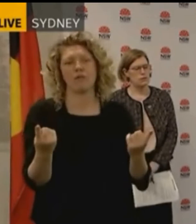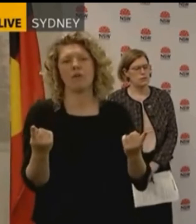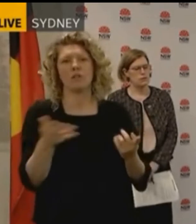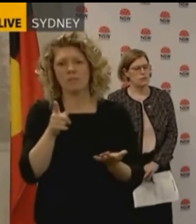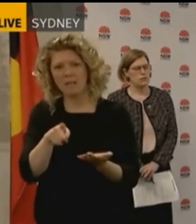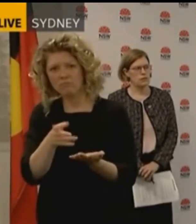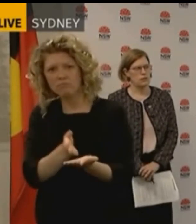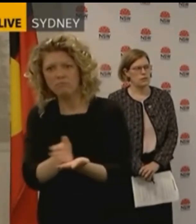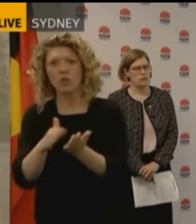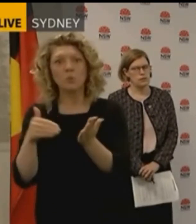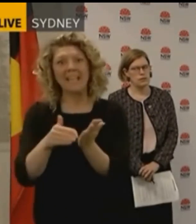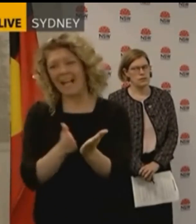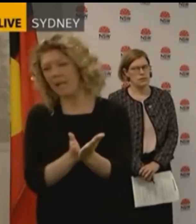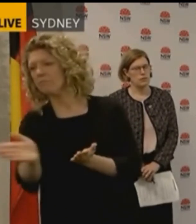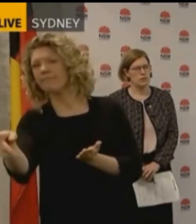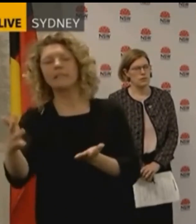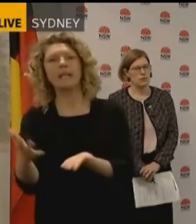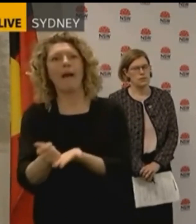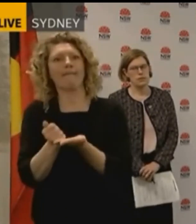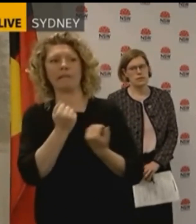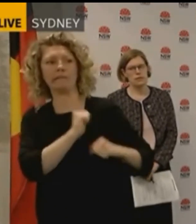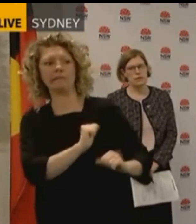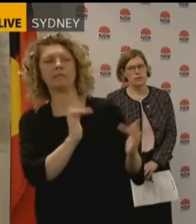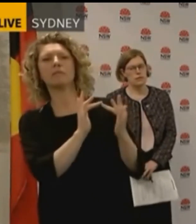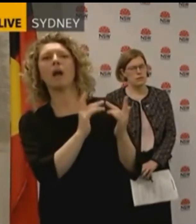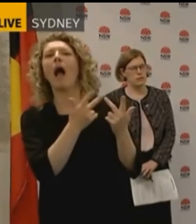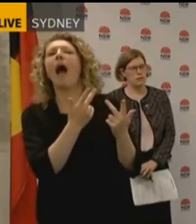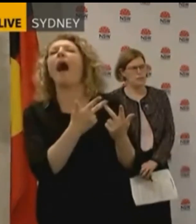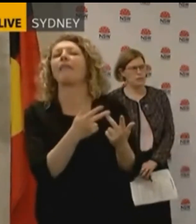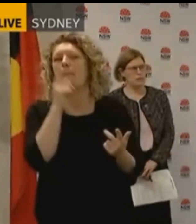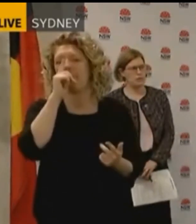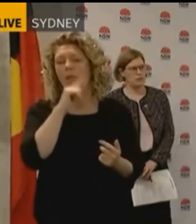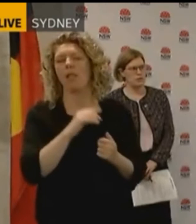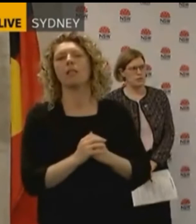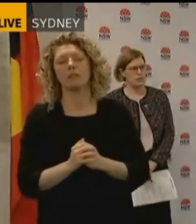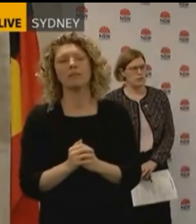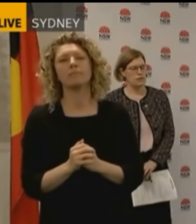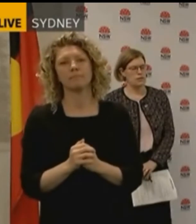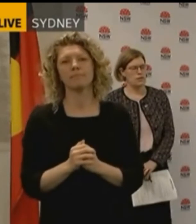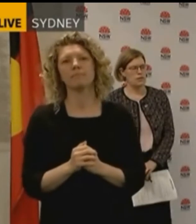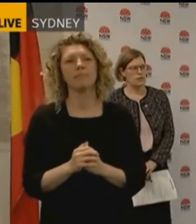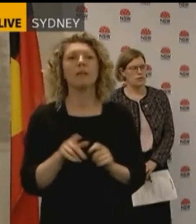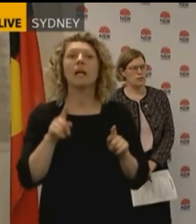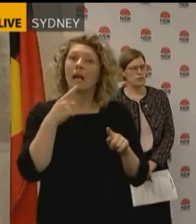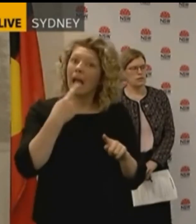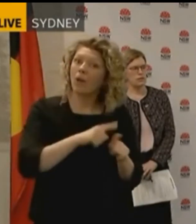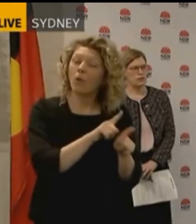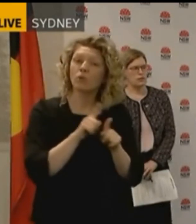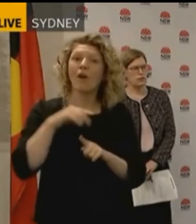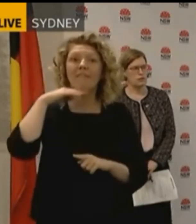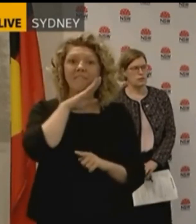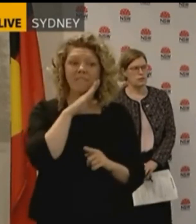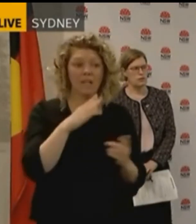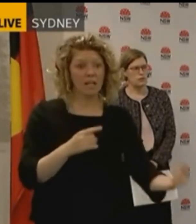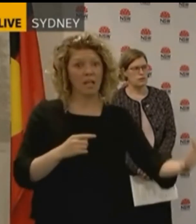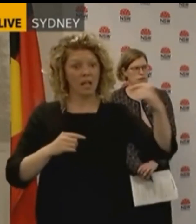New Zealand travellers from the other travellers. In fact we'll also be keeping them separate from people coming from Victoria for the time being